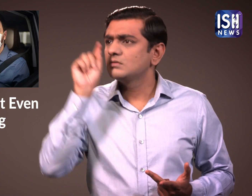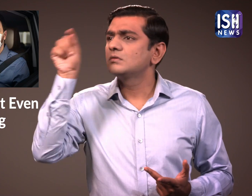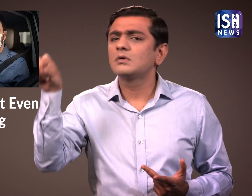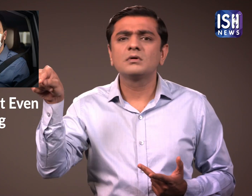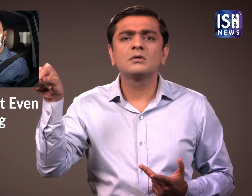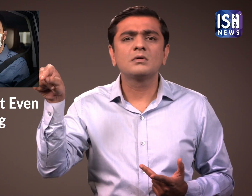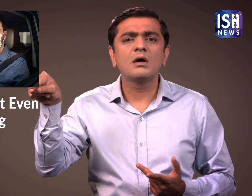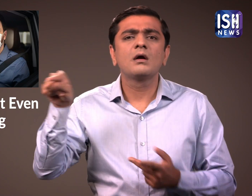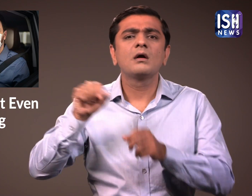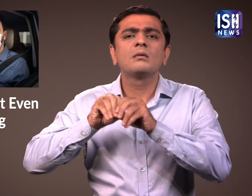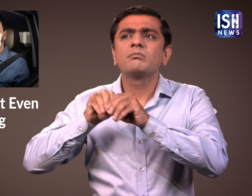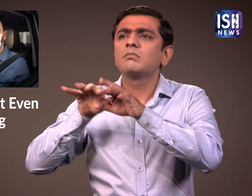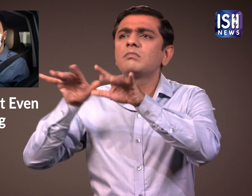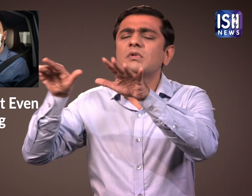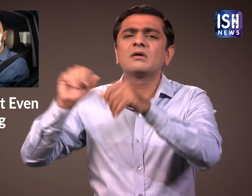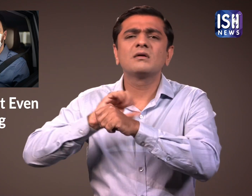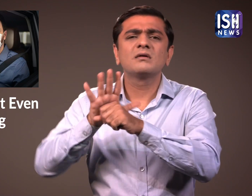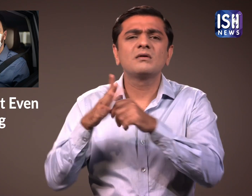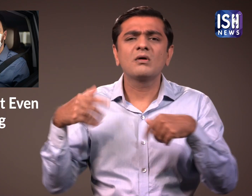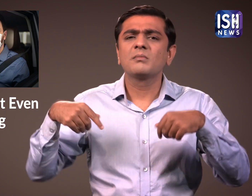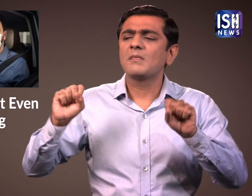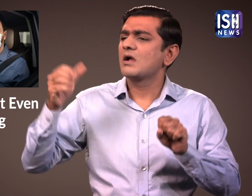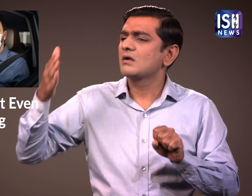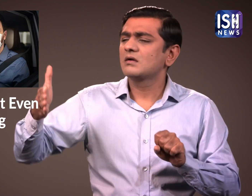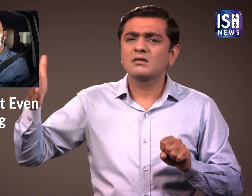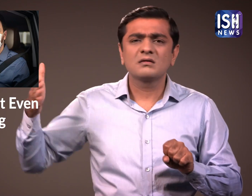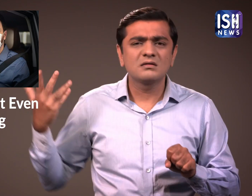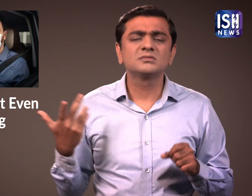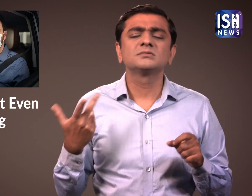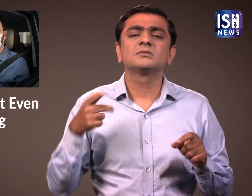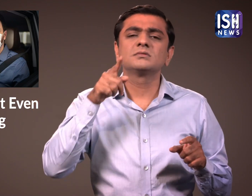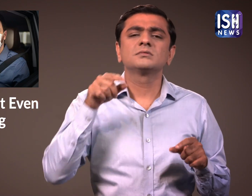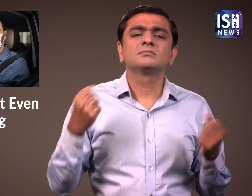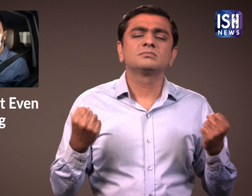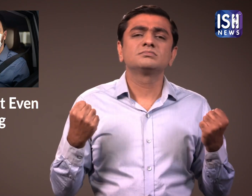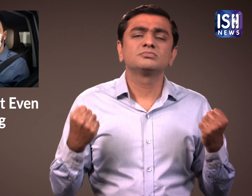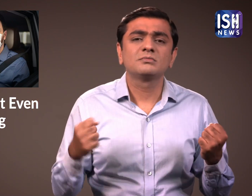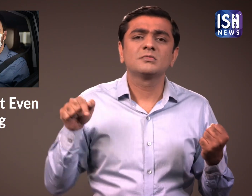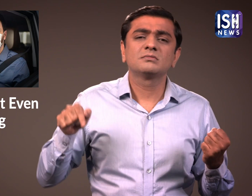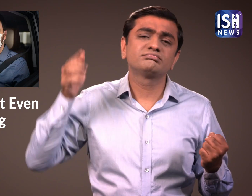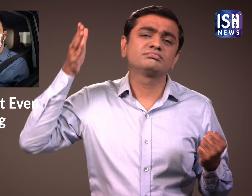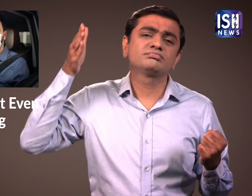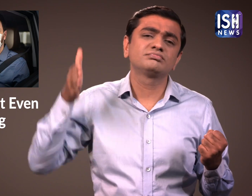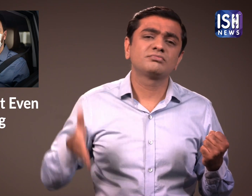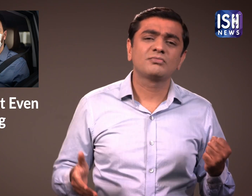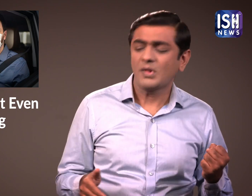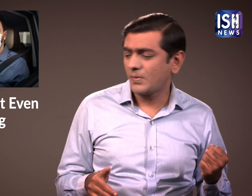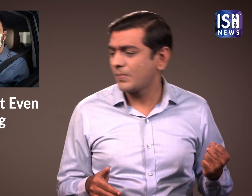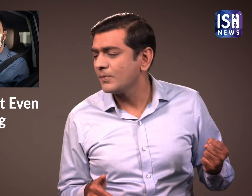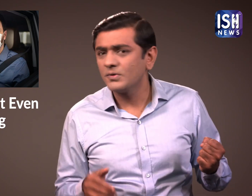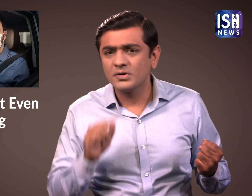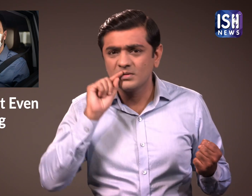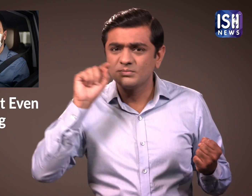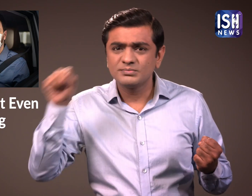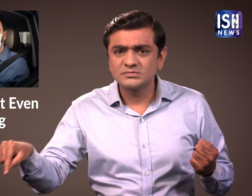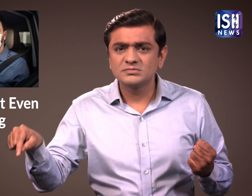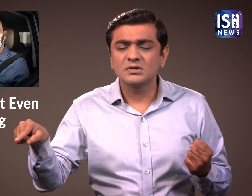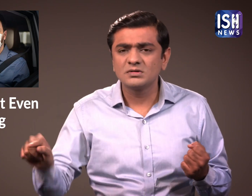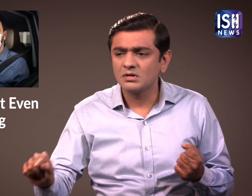In this way, the virus can spread if the driver has not worn a mask. Sometimes people spit and spread the virus.